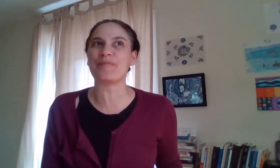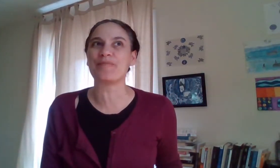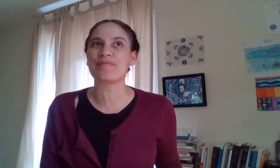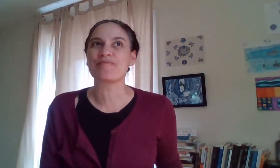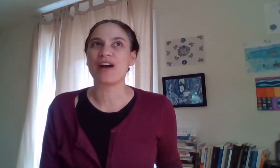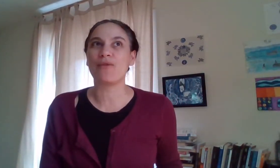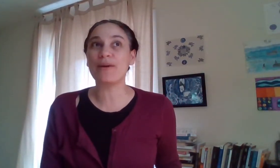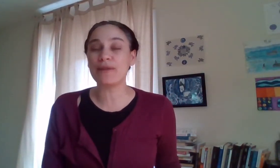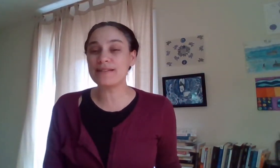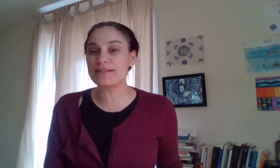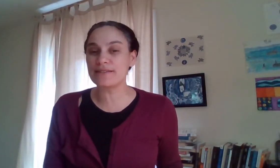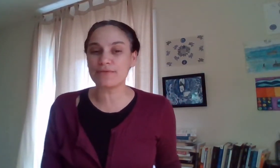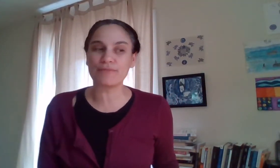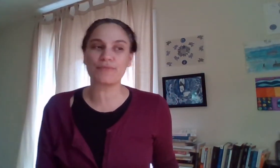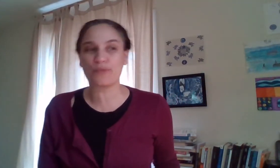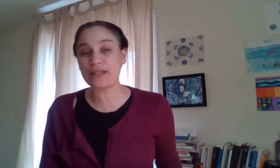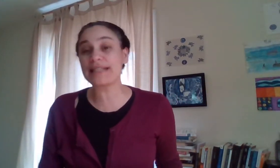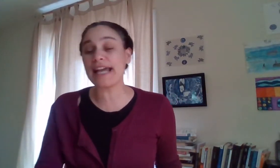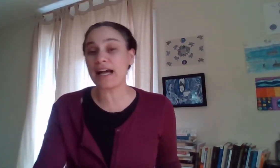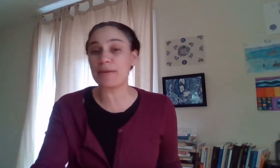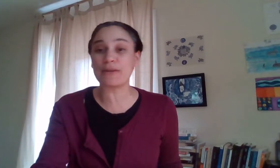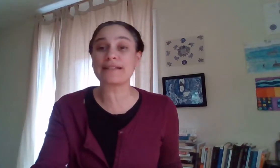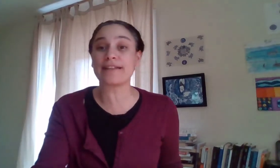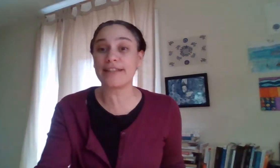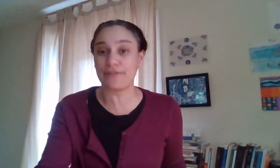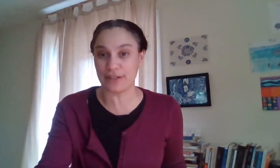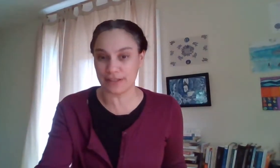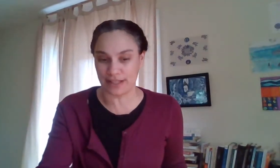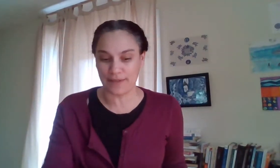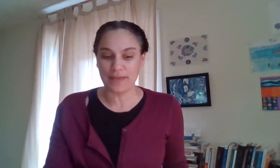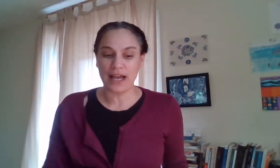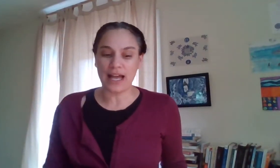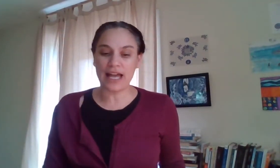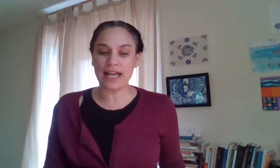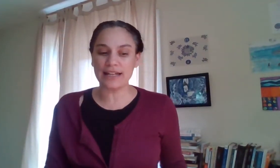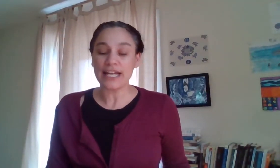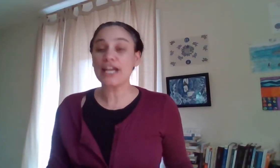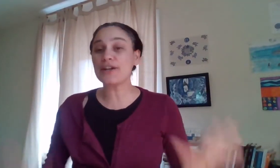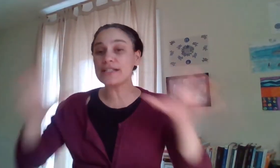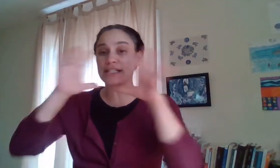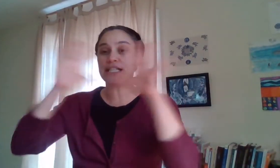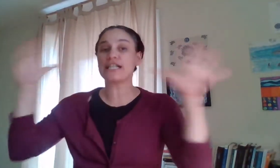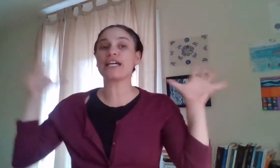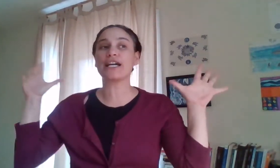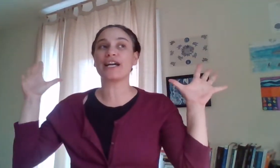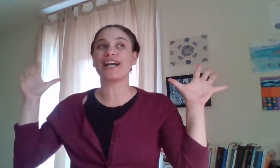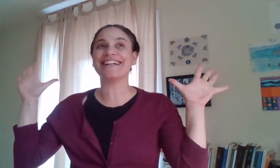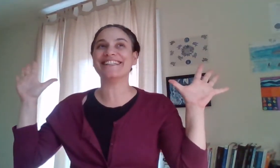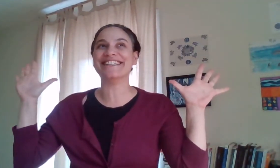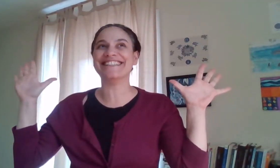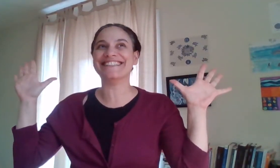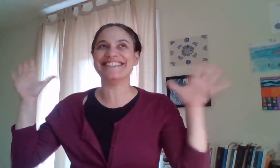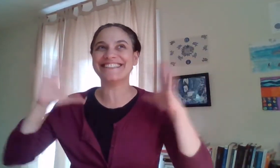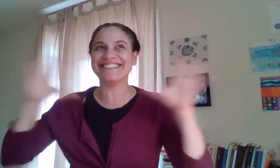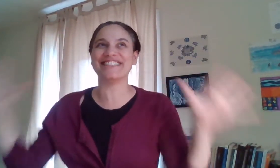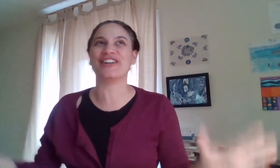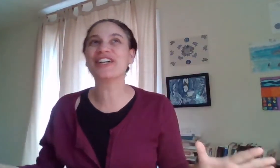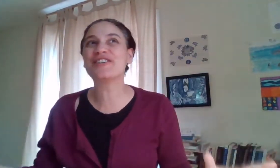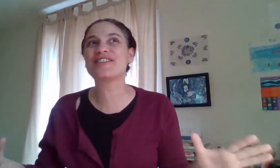what what's what's the hang up and what's the difficulty and here's you know here's